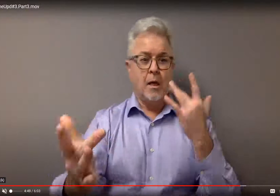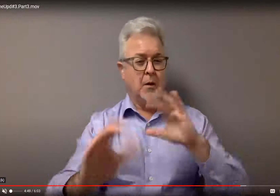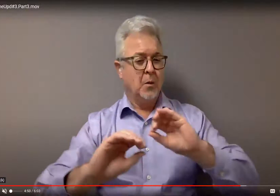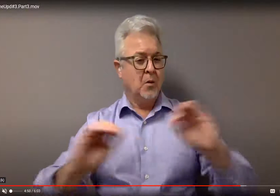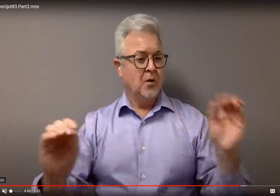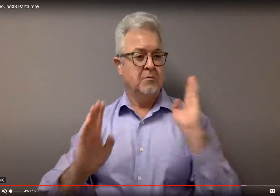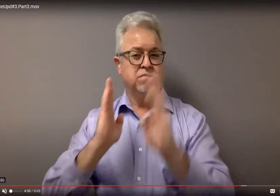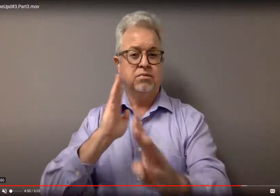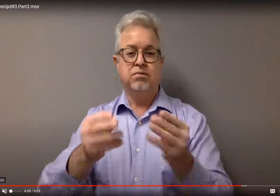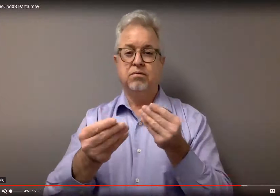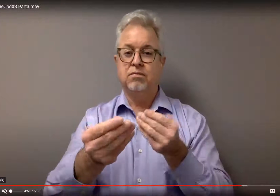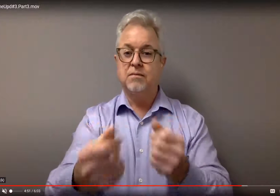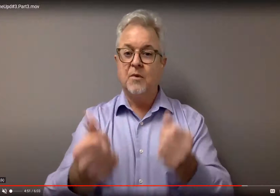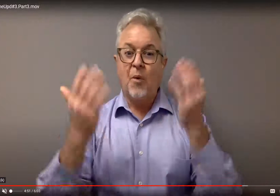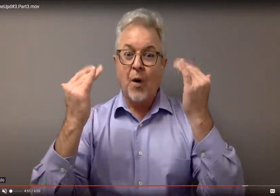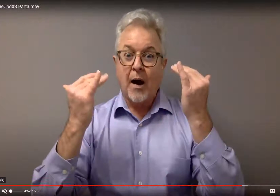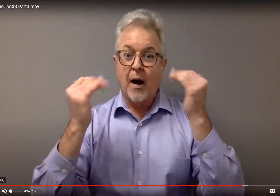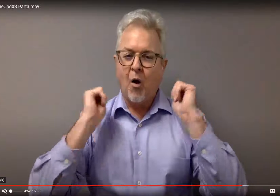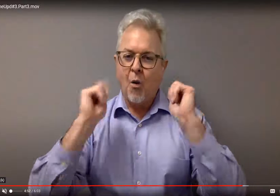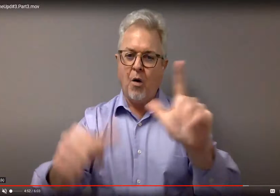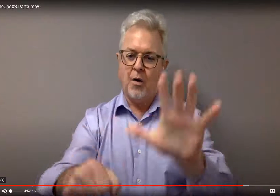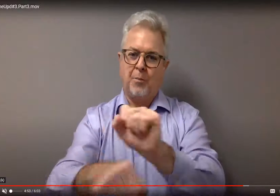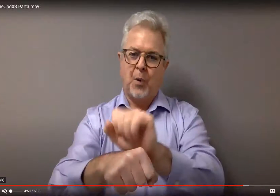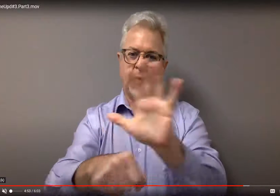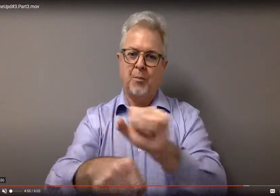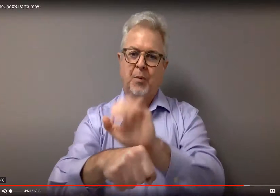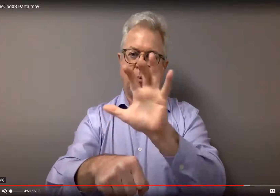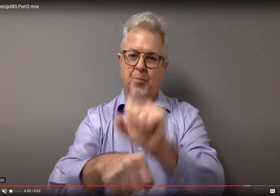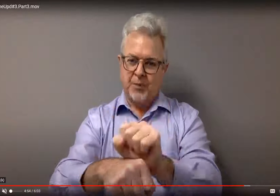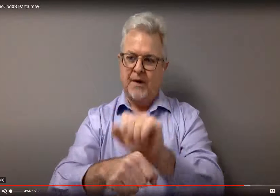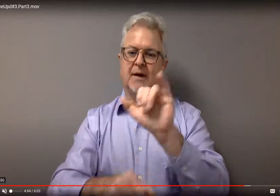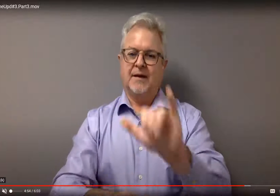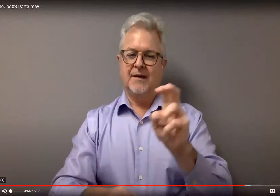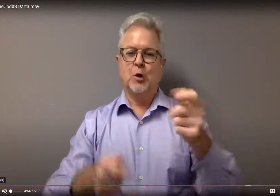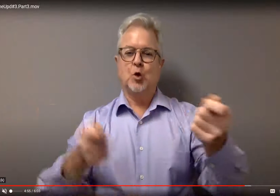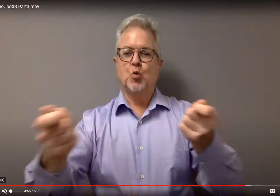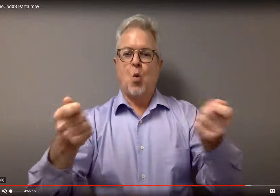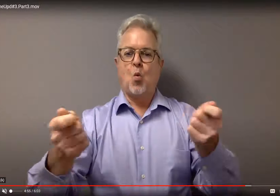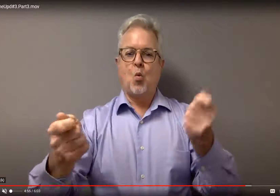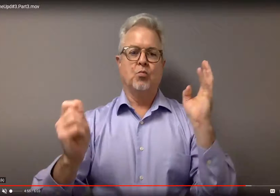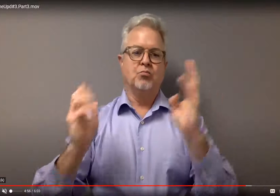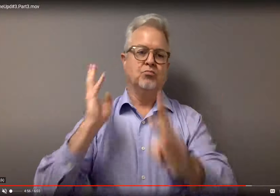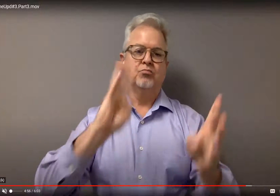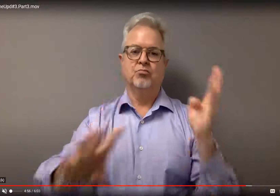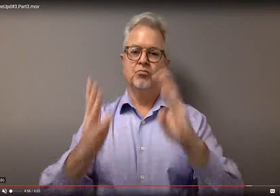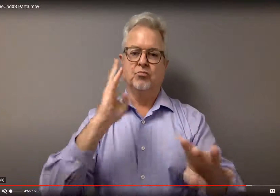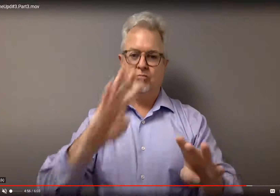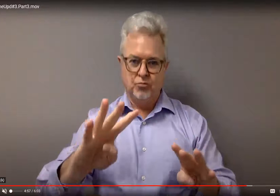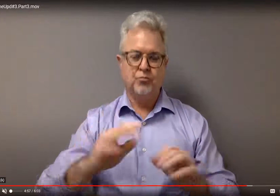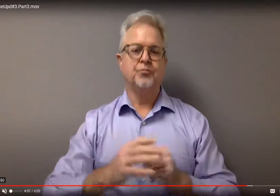It depends on how many people are there, but they have set it up so that people come in a controlled way,